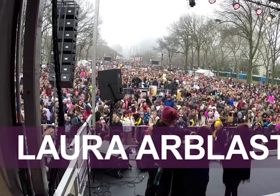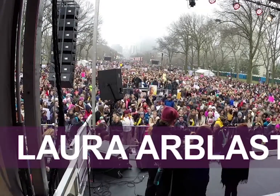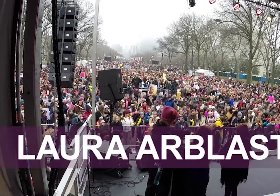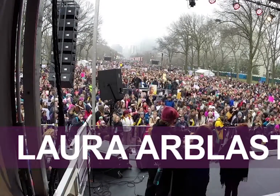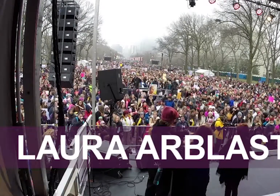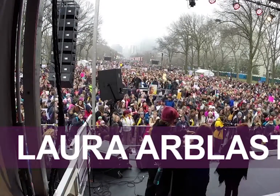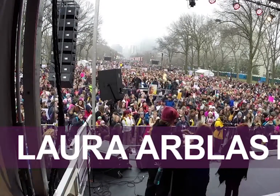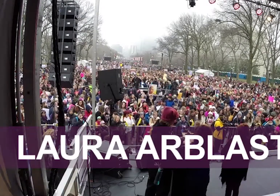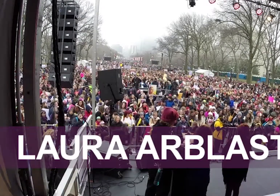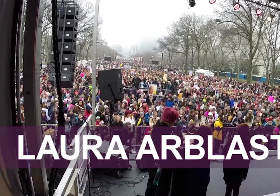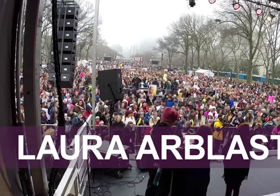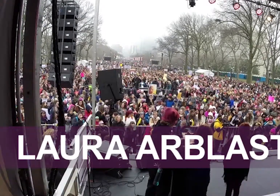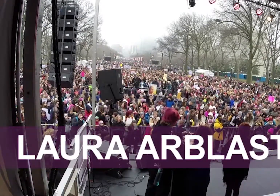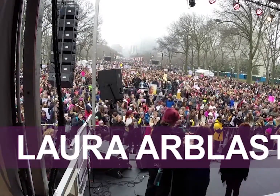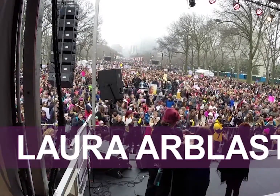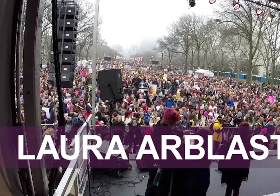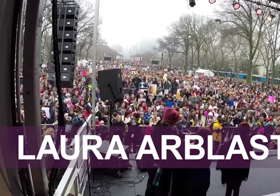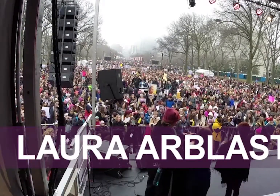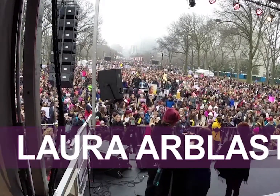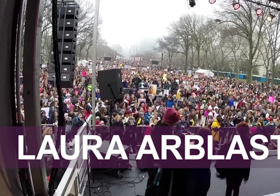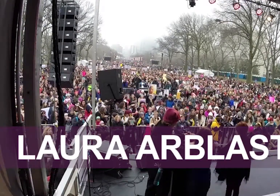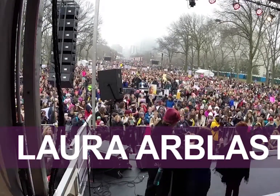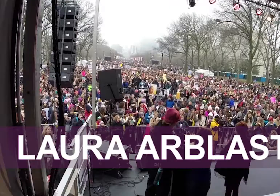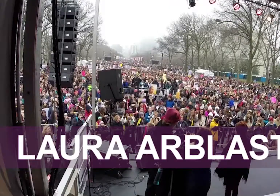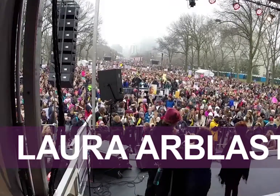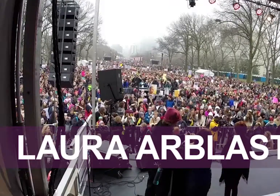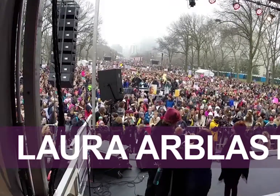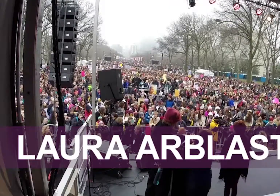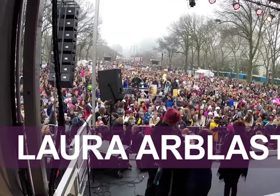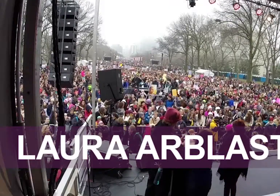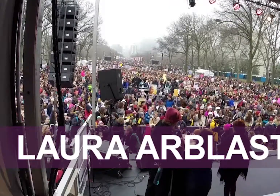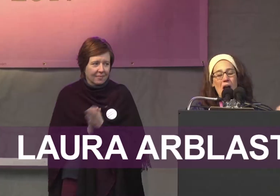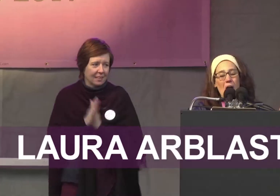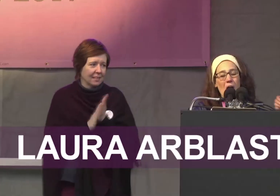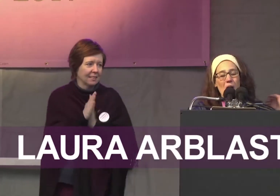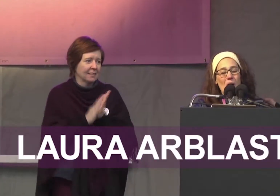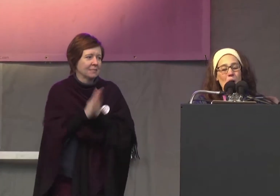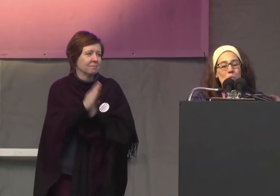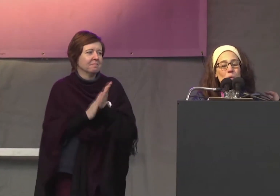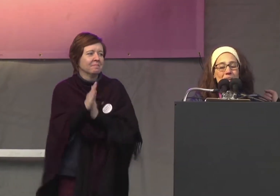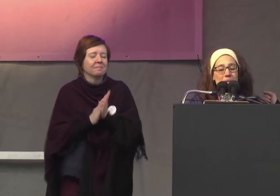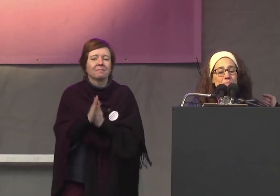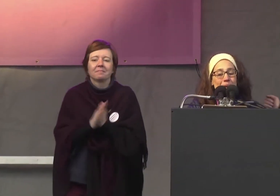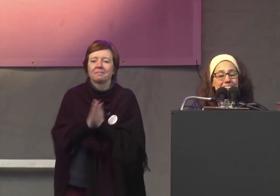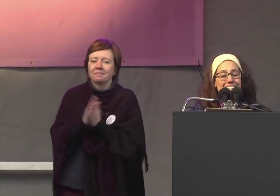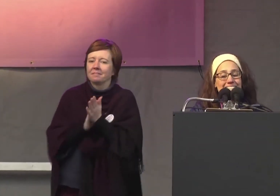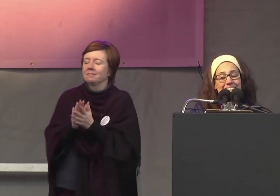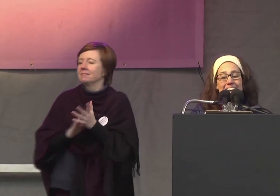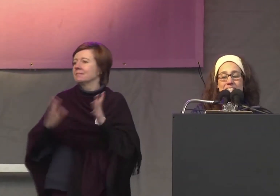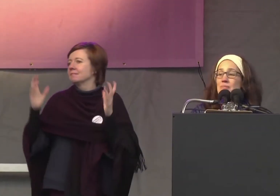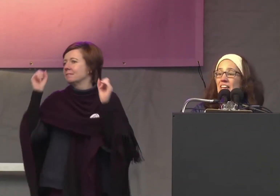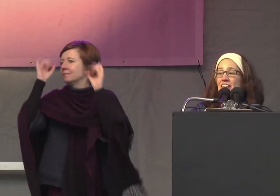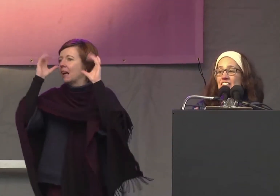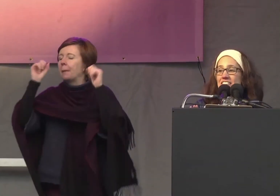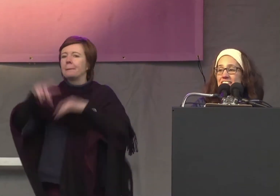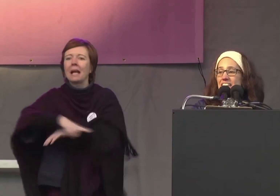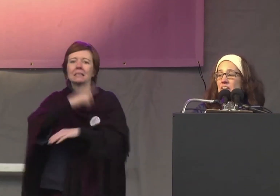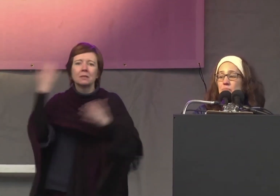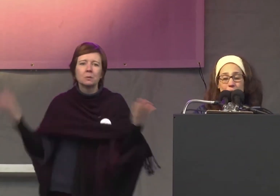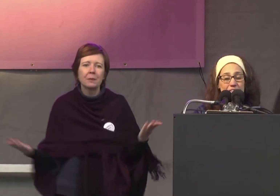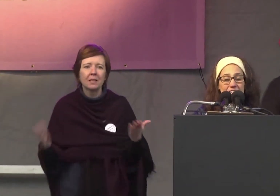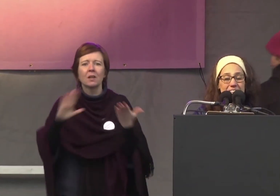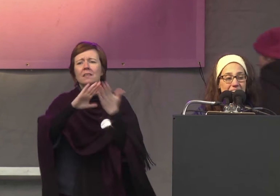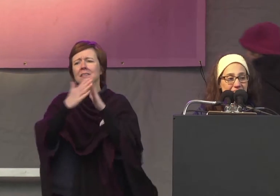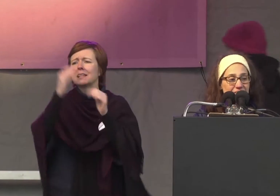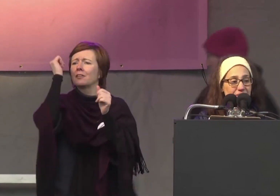good afternoon Philadelphia what an amazing day to be here in the